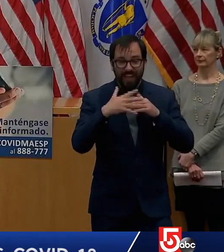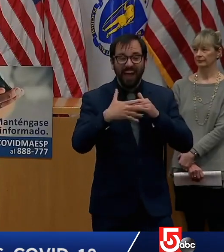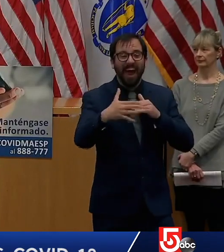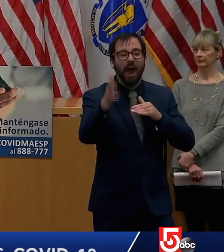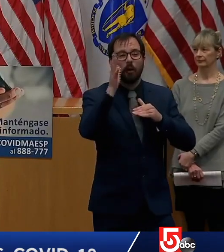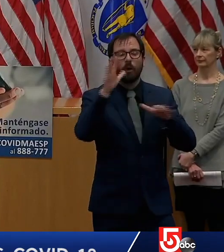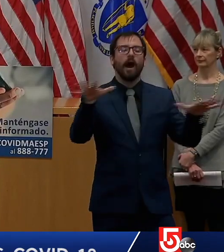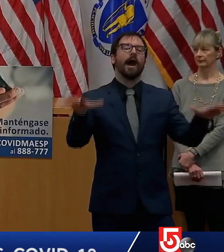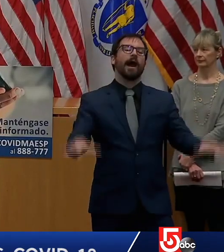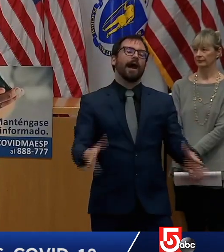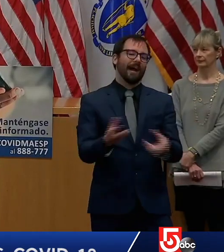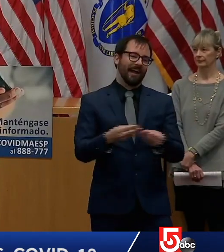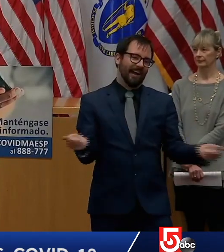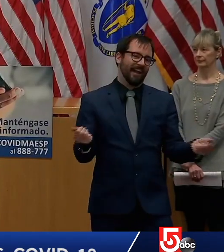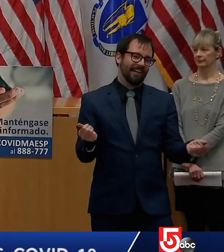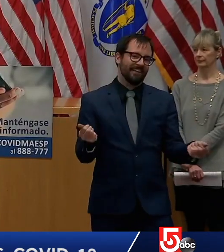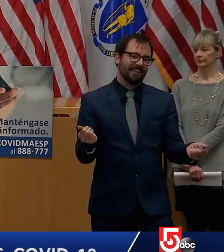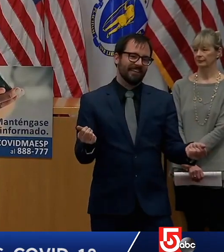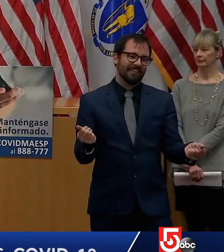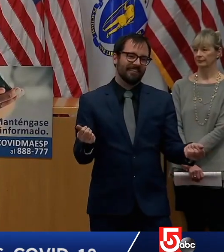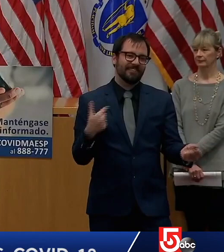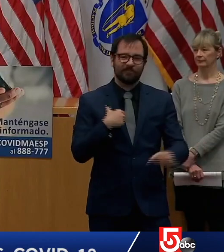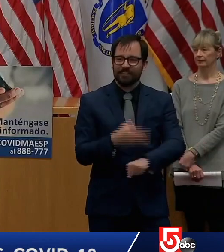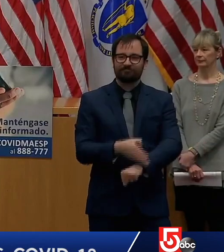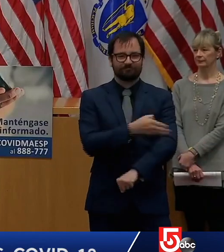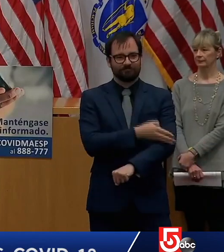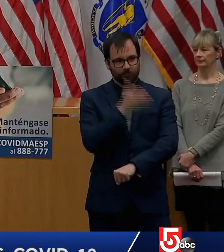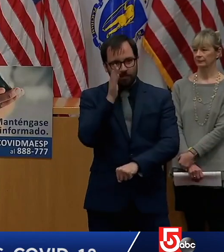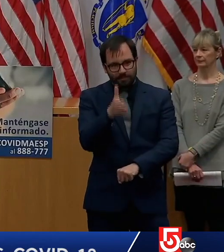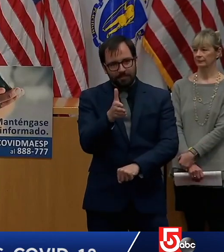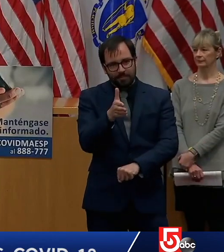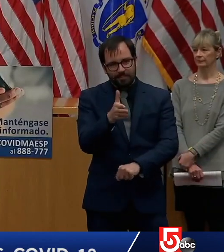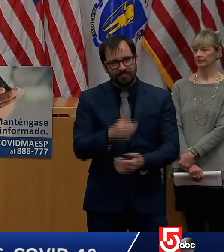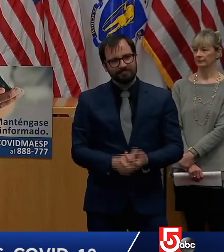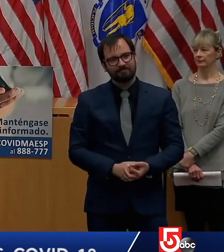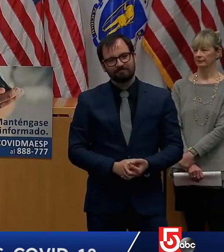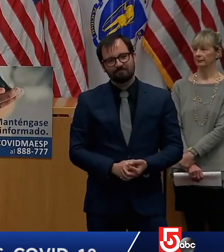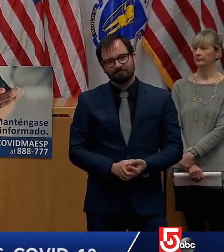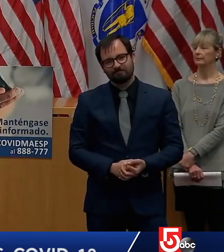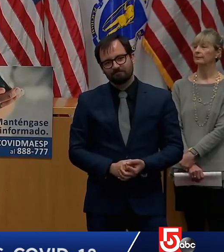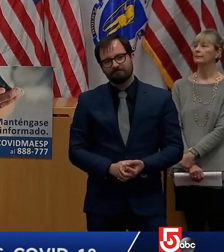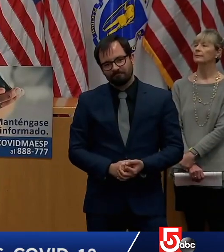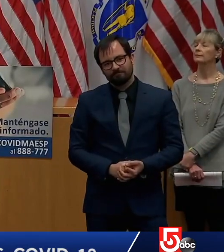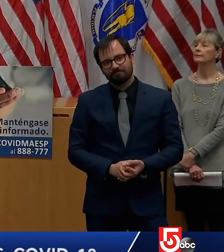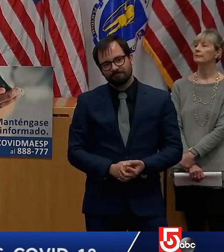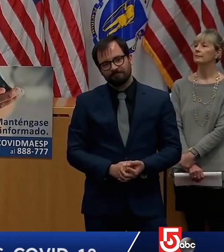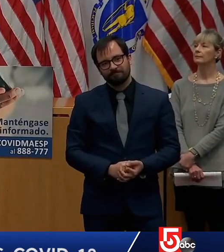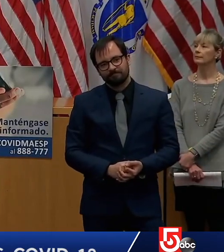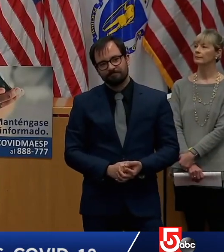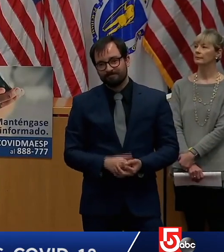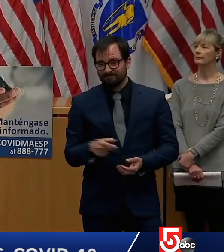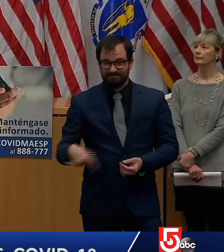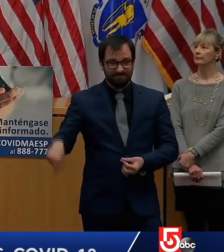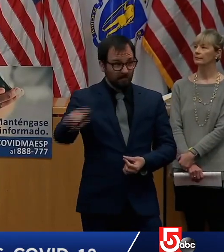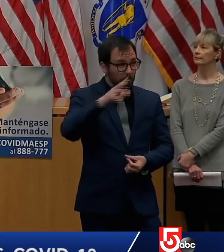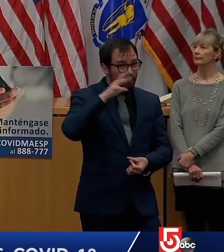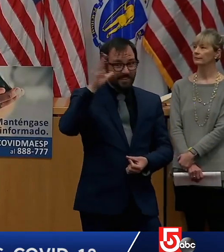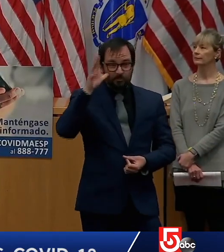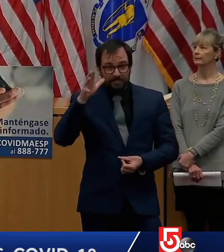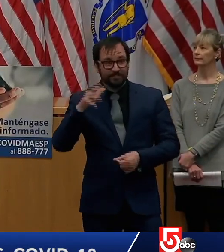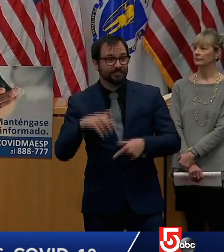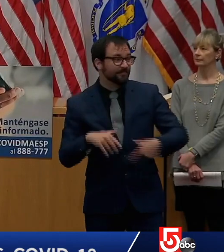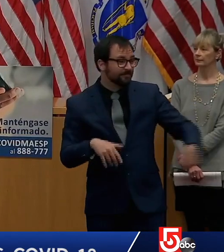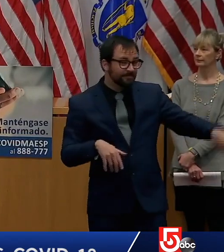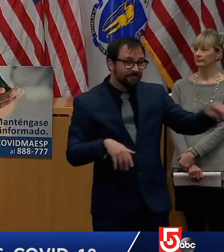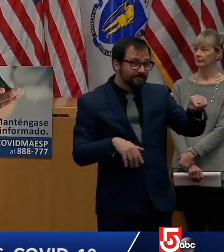creativity and spirit of your parents coaches school administrators and teachers we will do all we can to do what's best